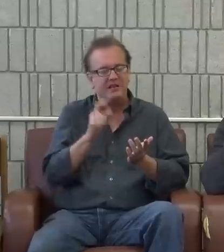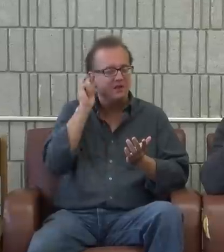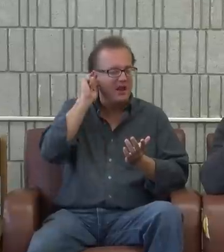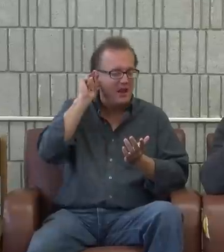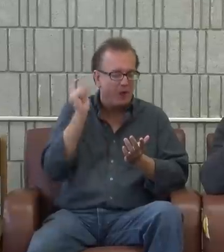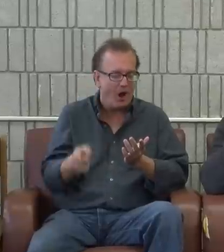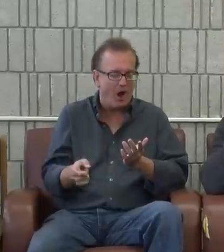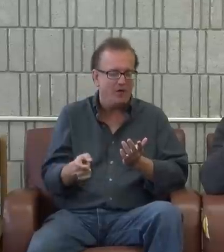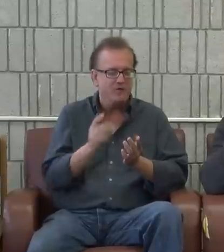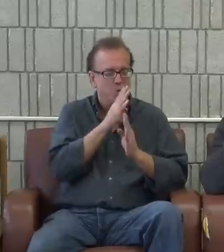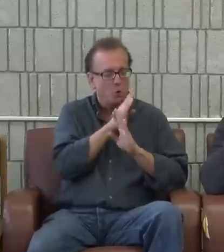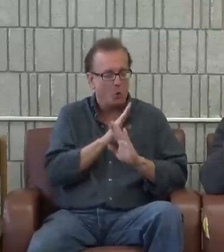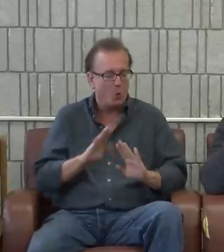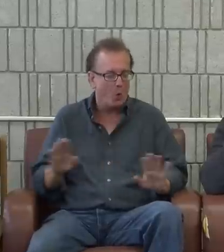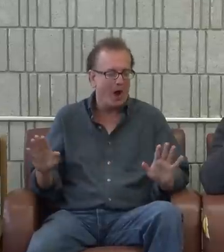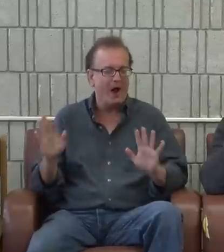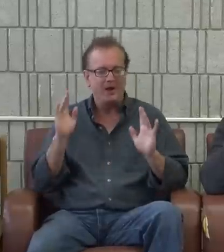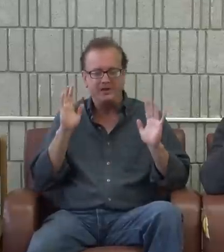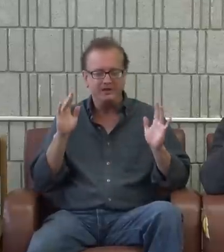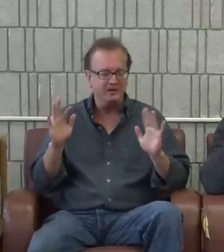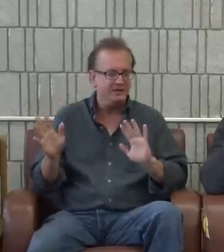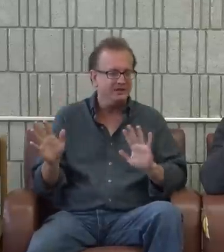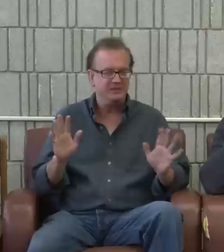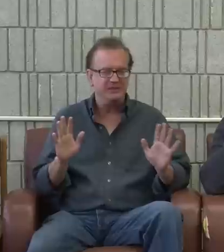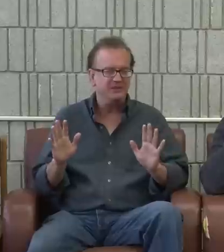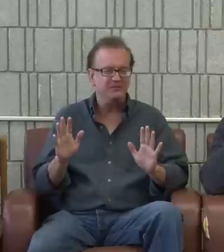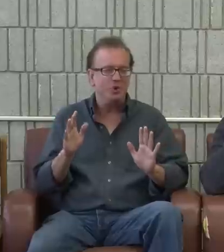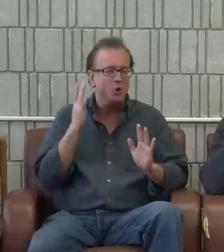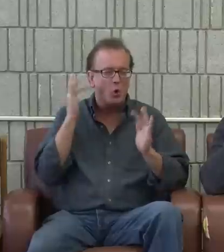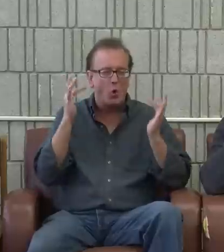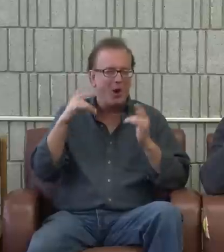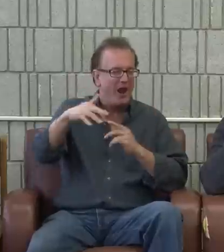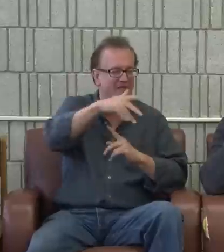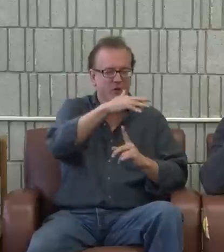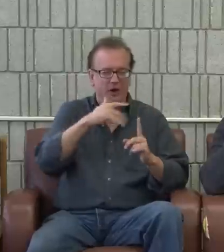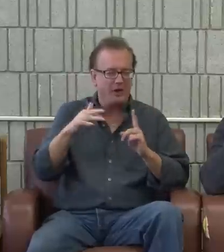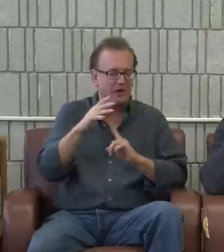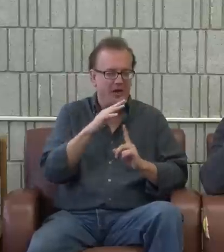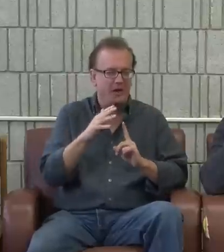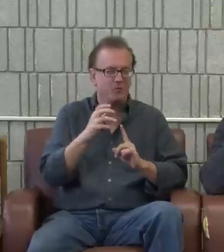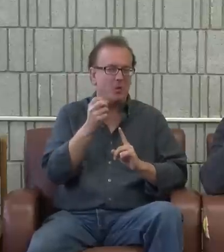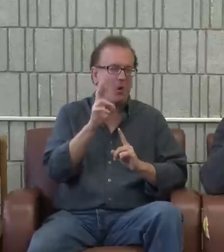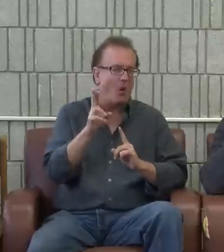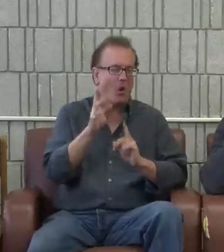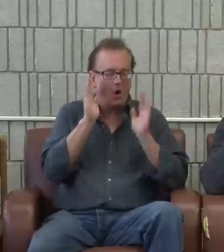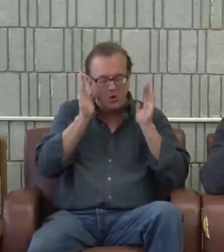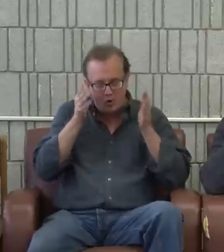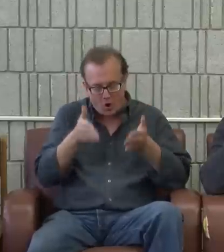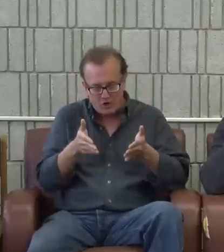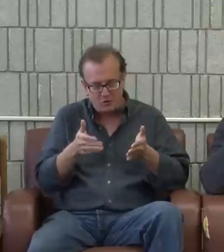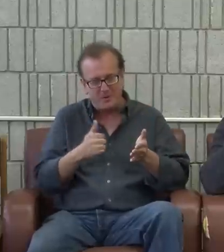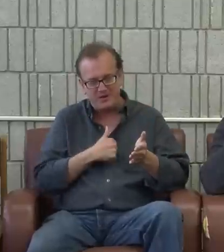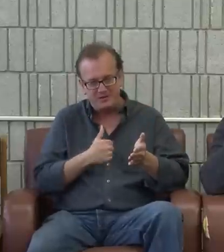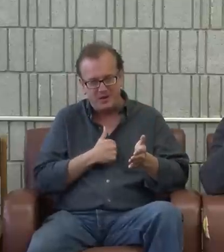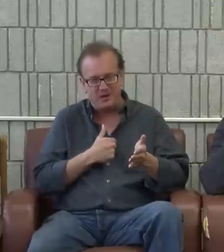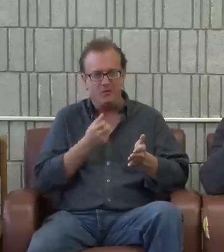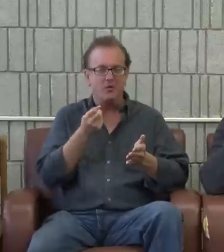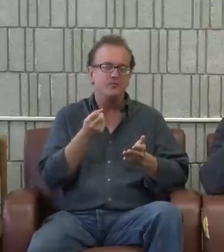feel like I need to take them off so that it's nice and quiet. All the noise can be distracting. Maybe I need to